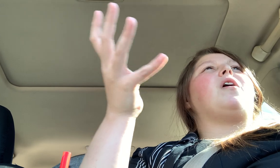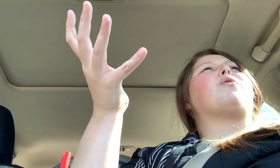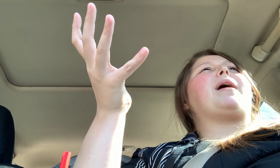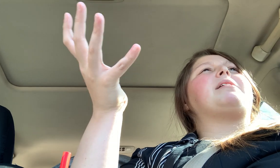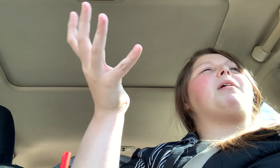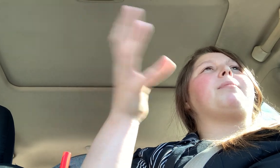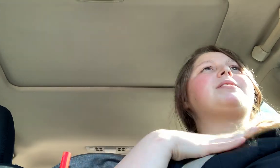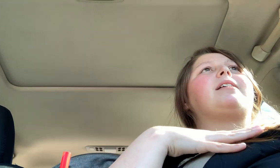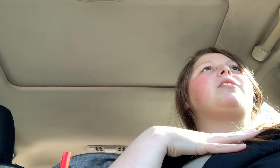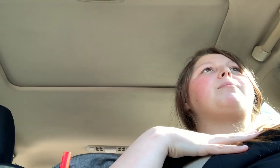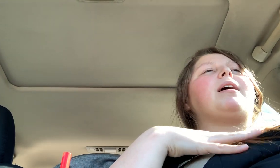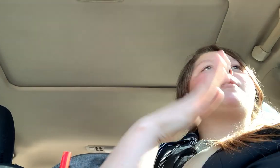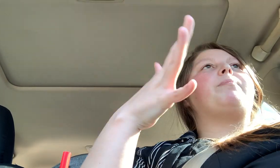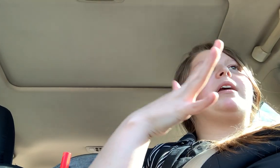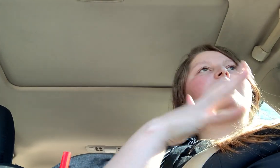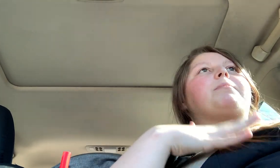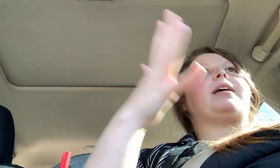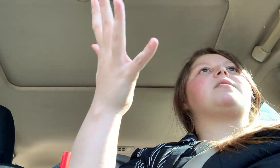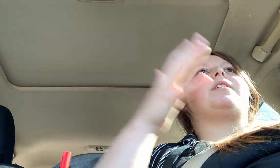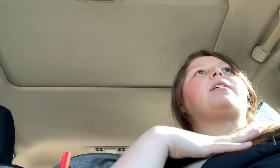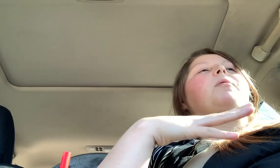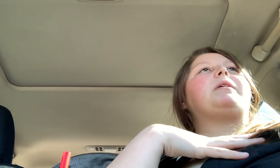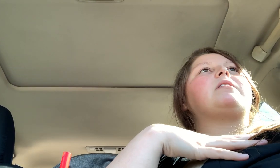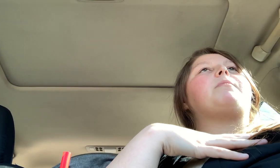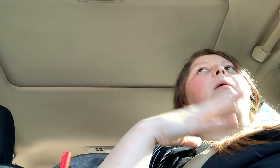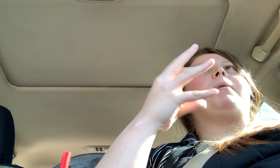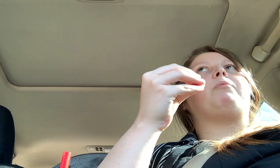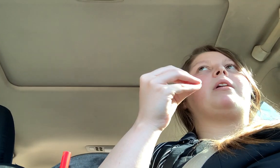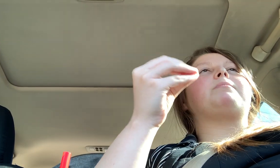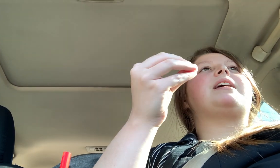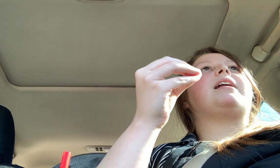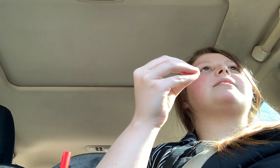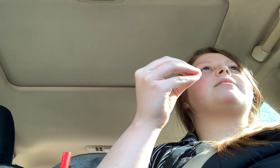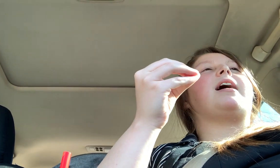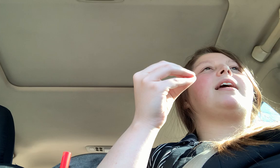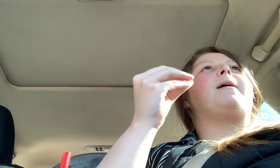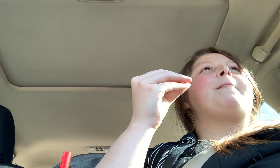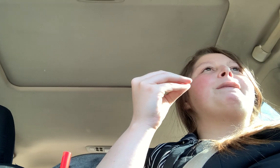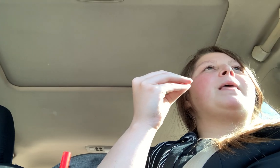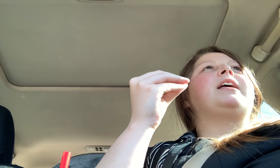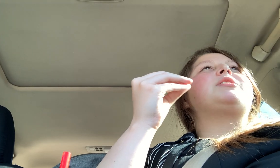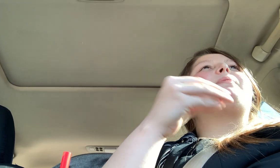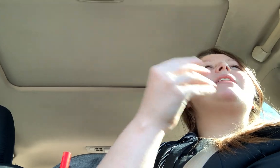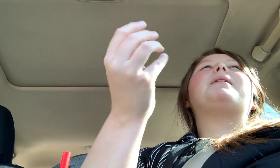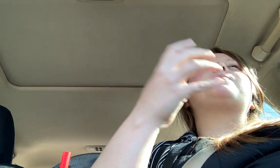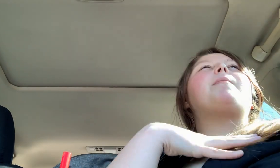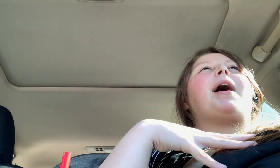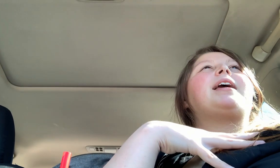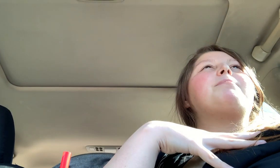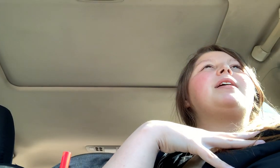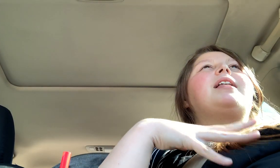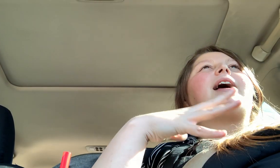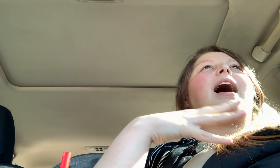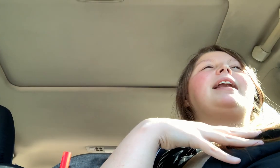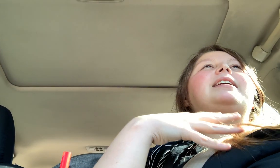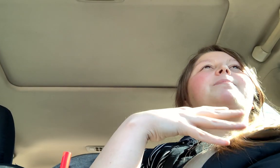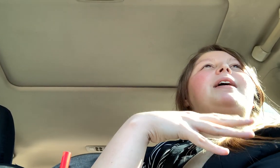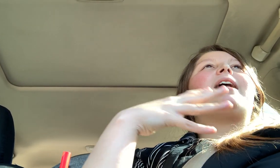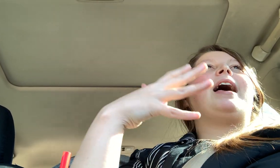overweight and a mom. Cause like, look at me, I'm obese. I'm like severely obese and a mom. But what I'm saying is like to be the best mom I can be, like, I need to be at a